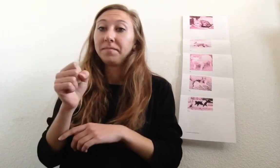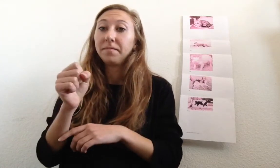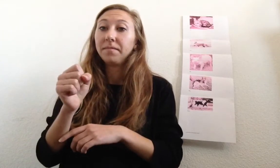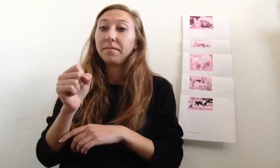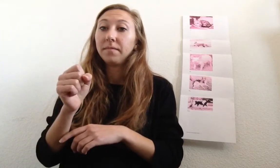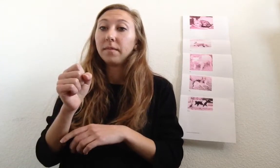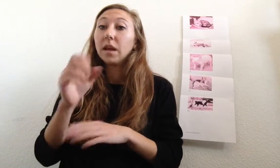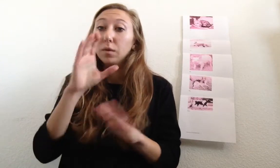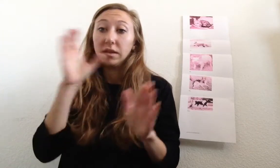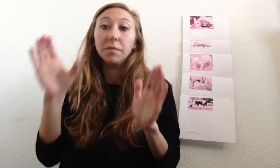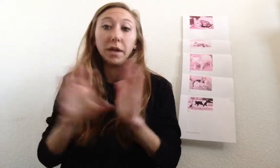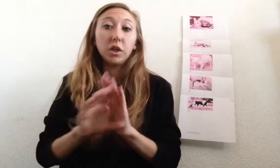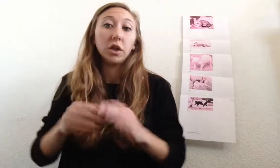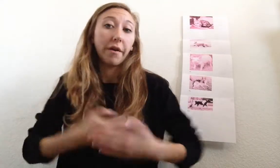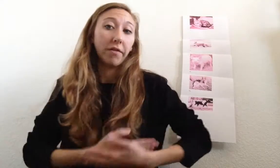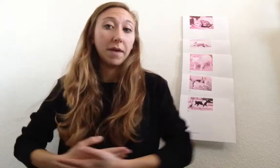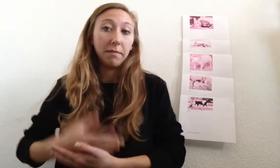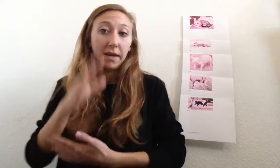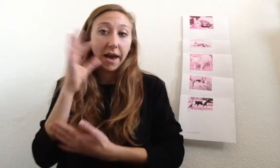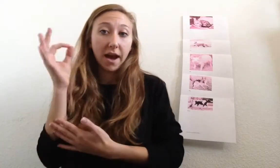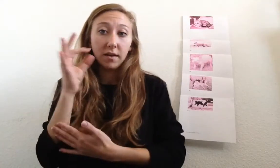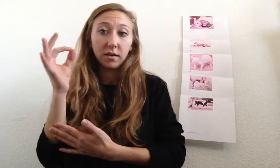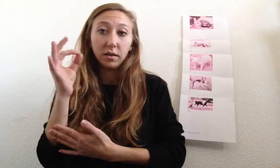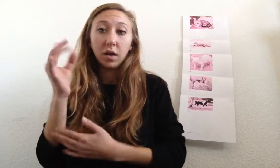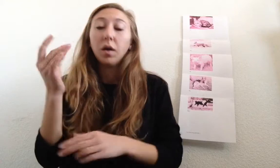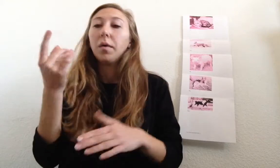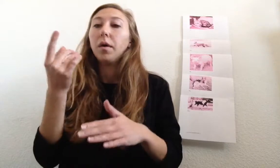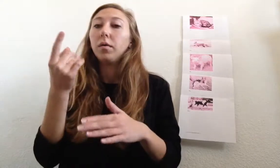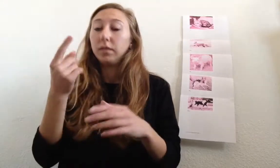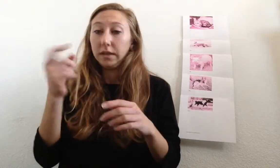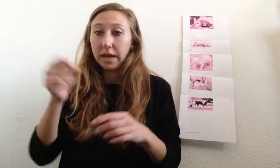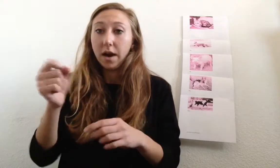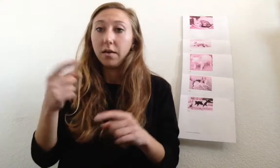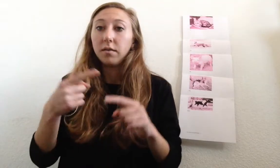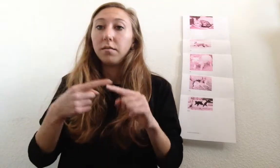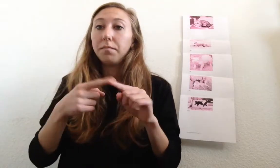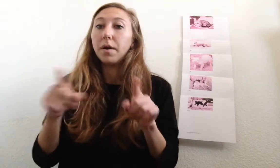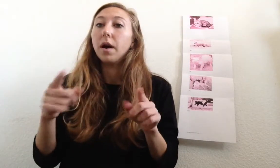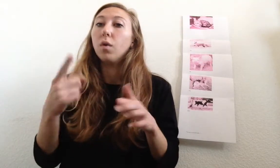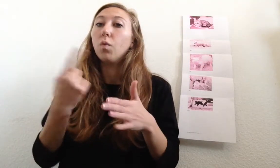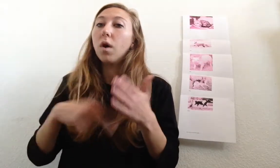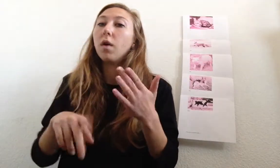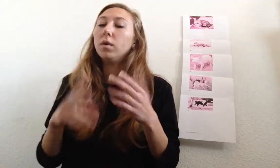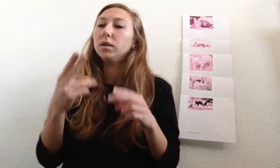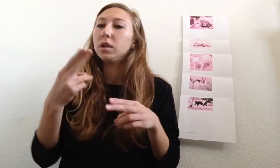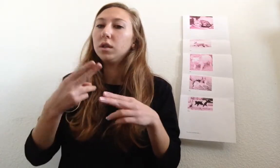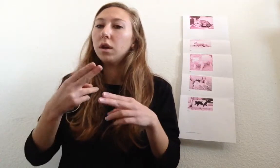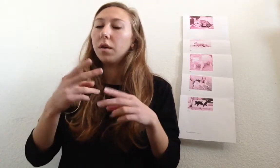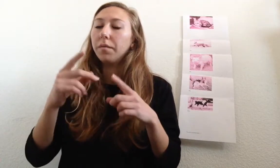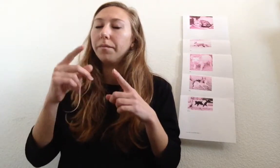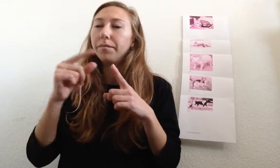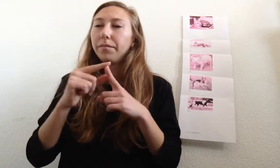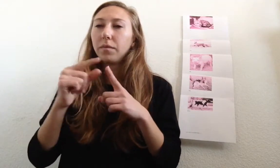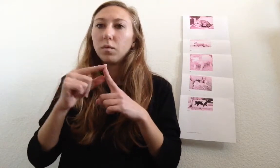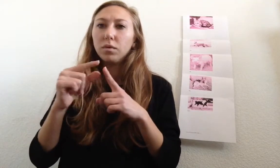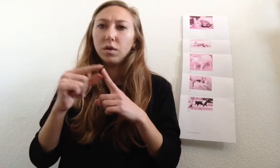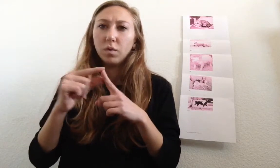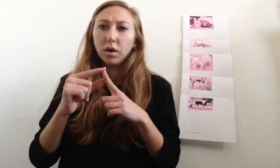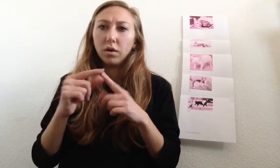It was the picture of the baby cat. Yeah, but what was the word